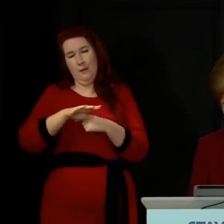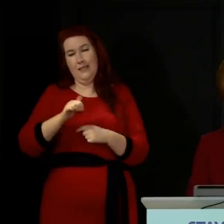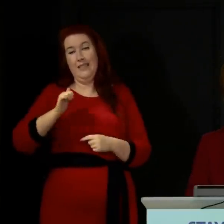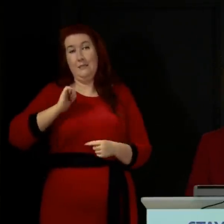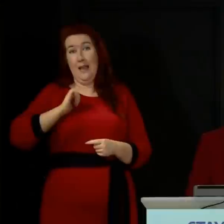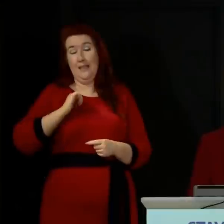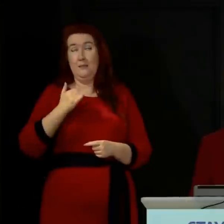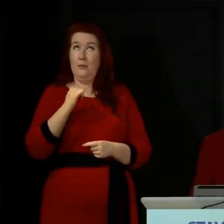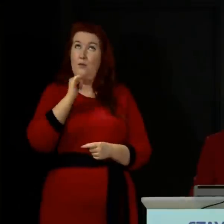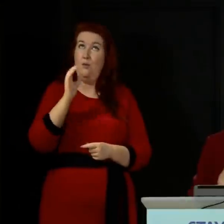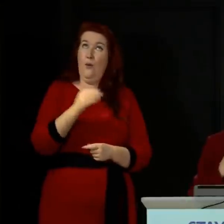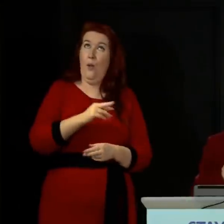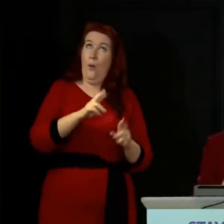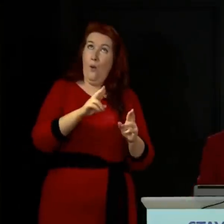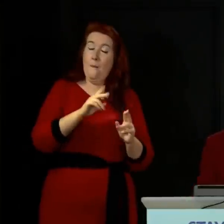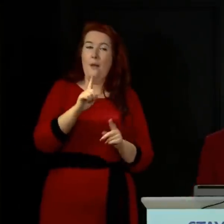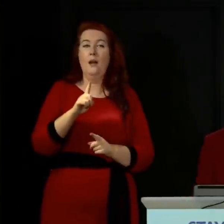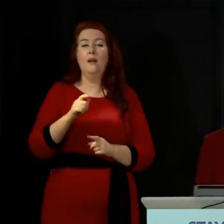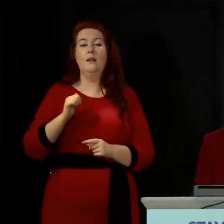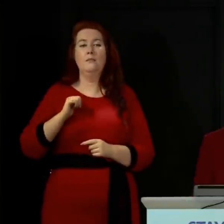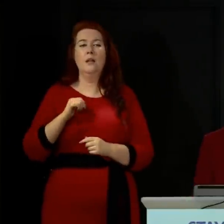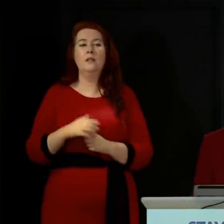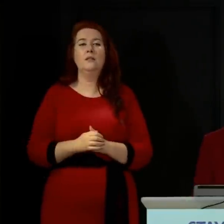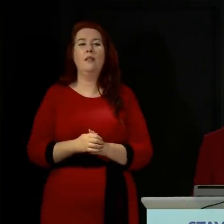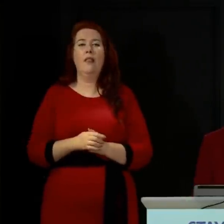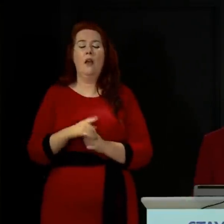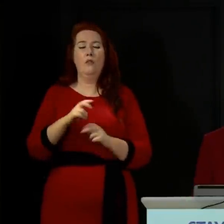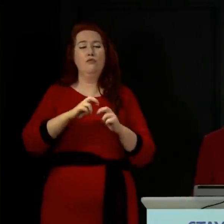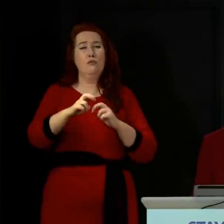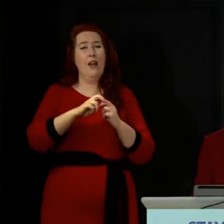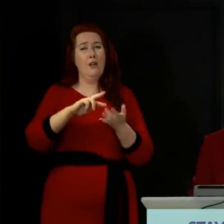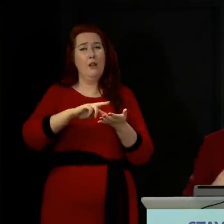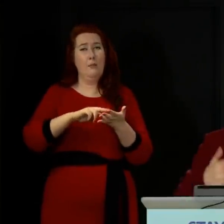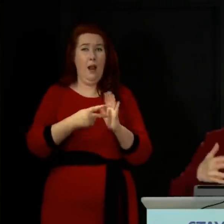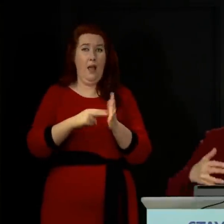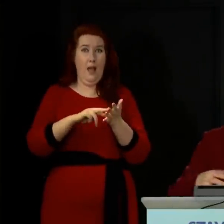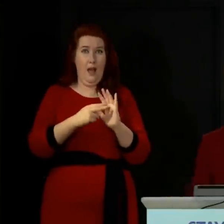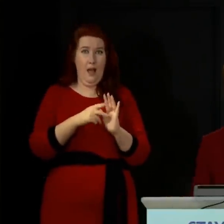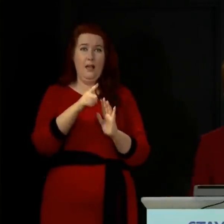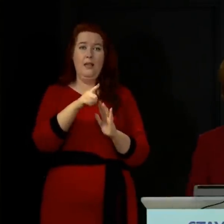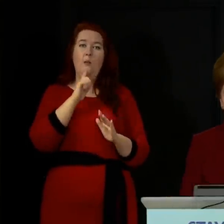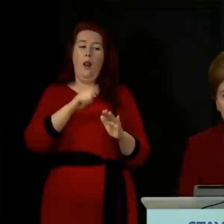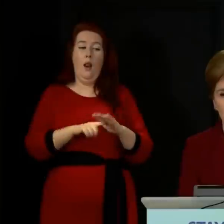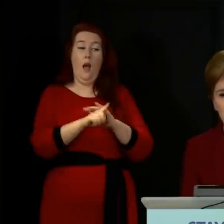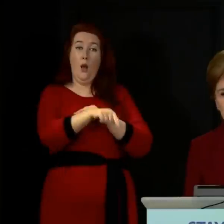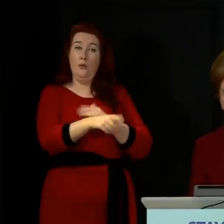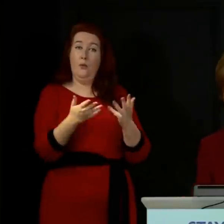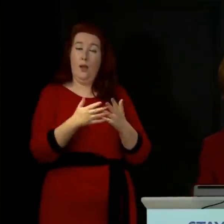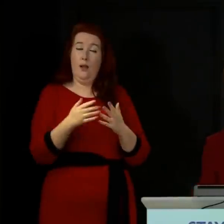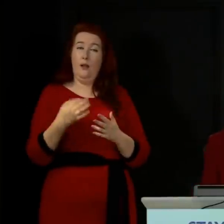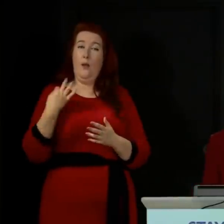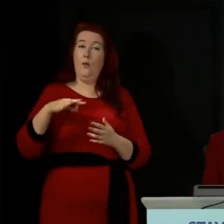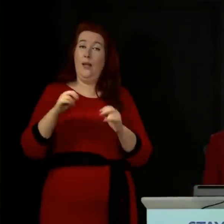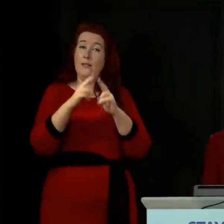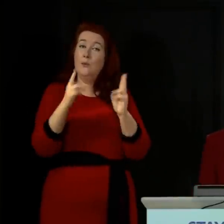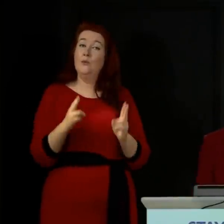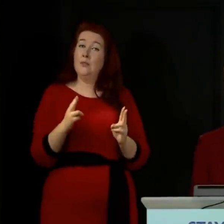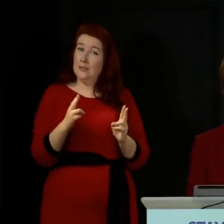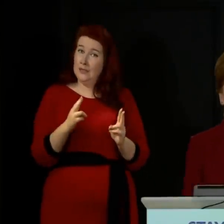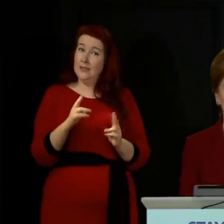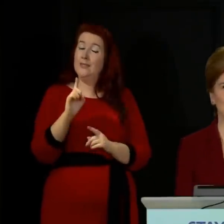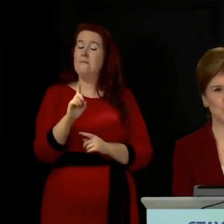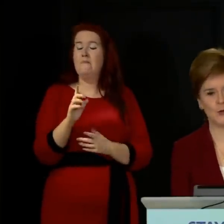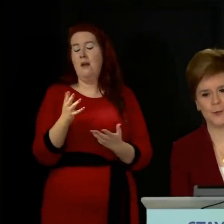not everybody necessarily will hope that the travel plan immediately that he has is to exit the White House. But beyond that, I